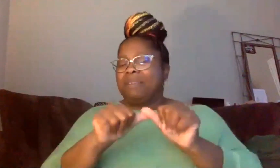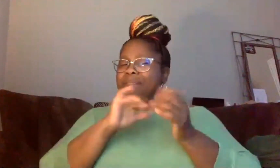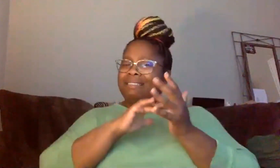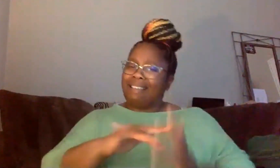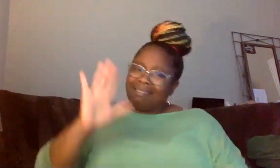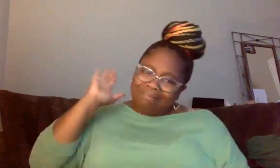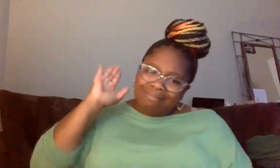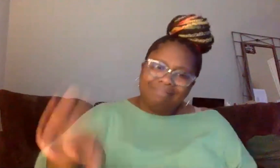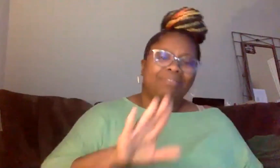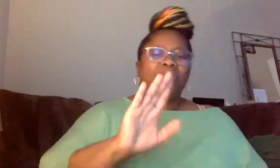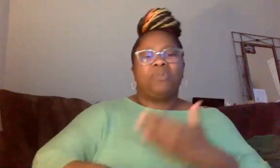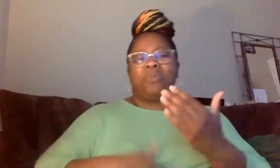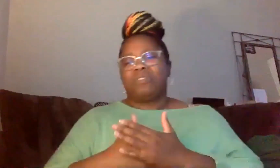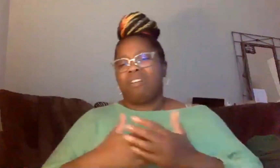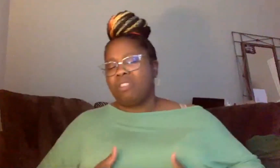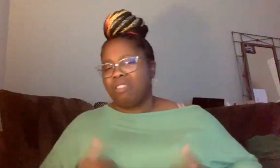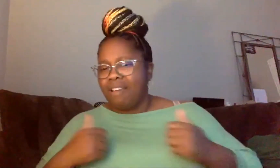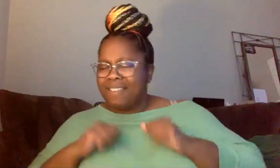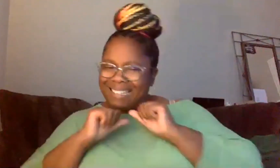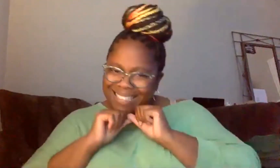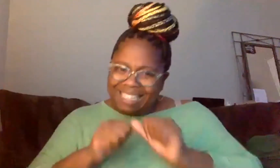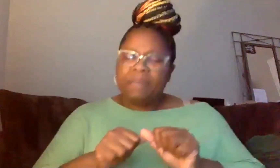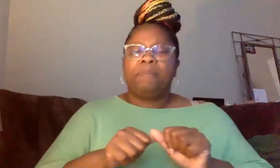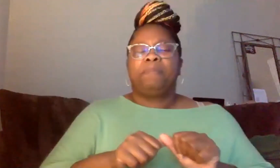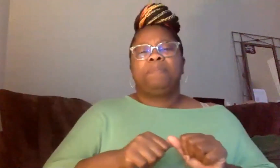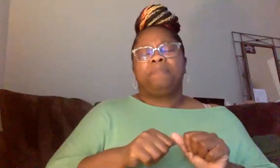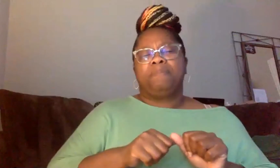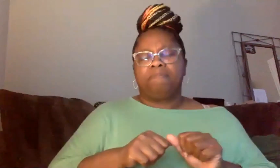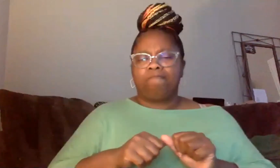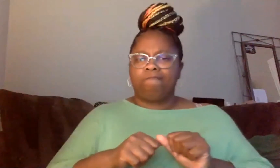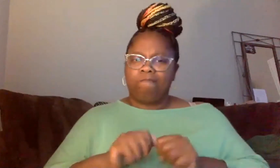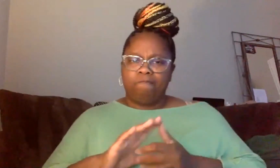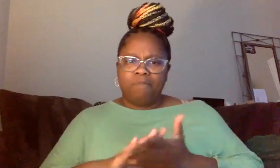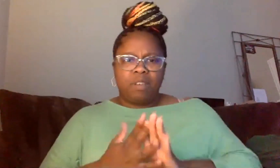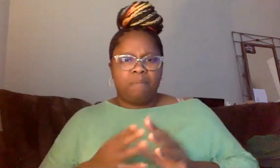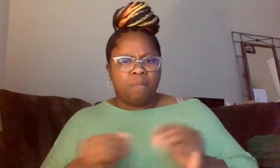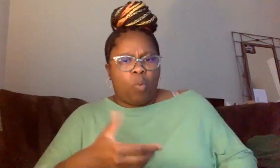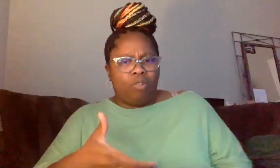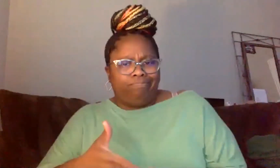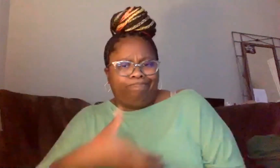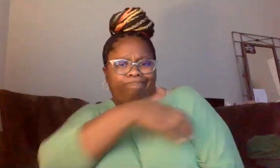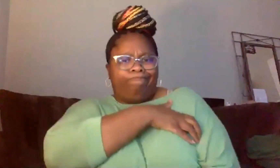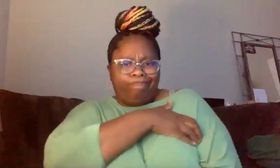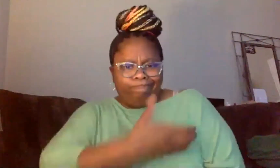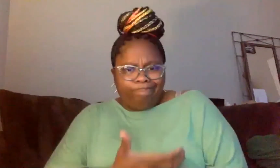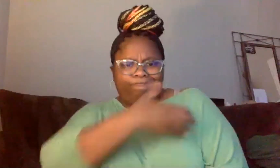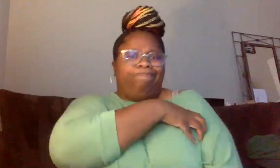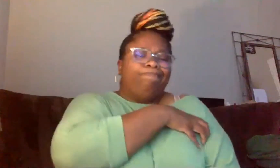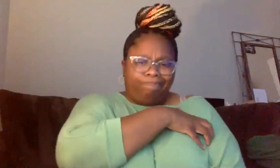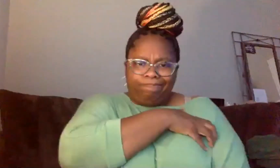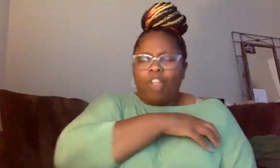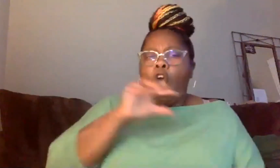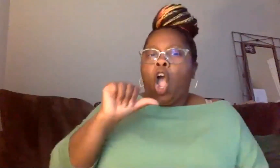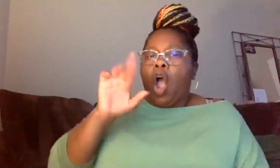Keep studying. Keep, keep armoring, arming to use, you know, that horrible metaphor, but arm